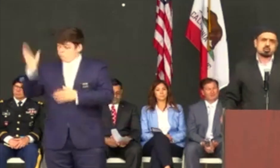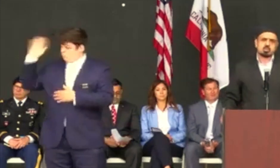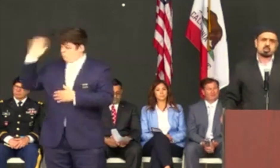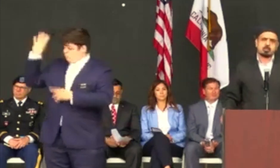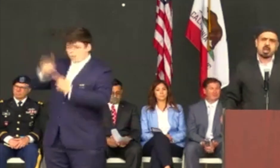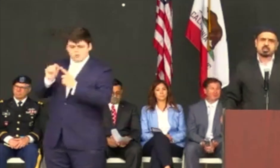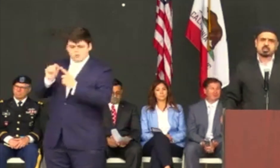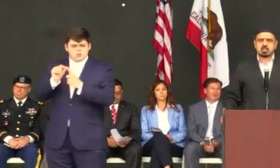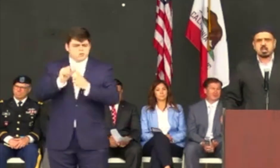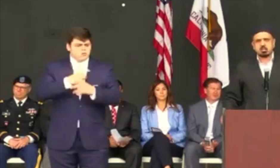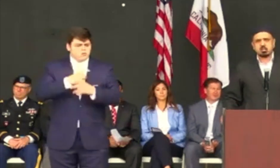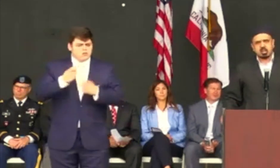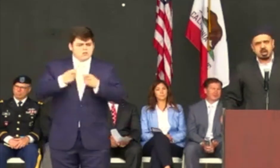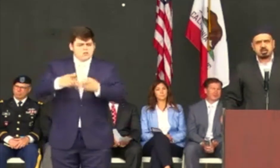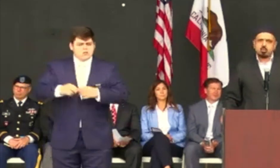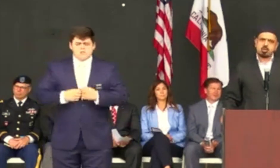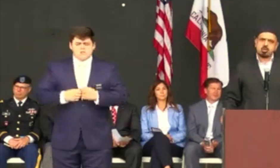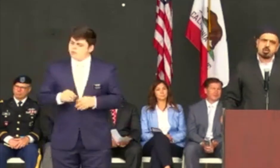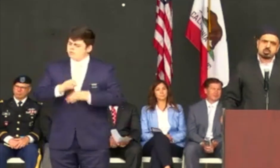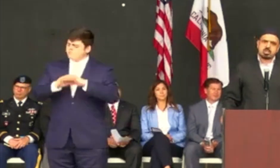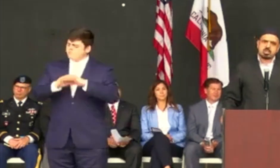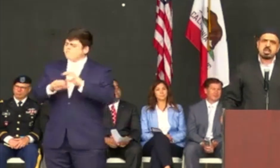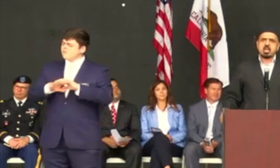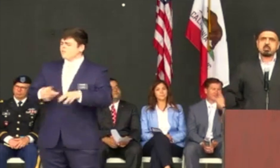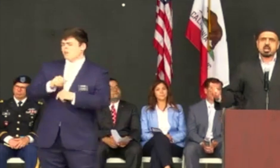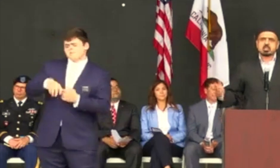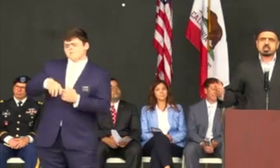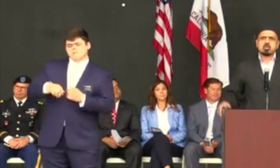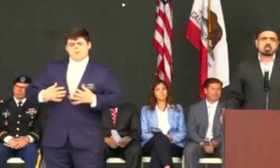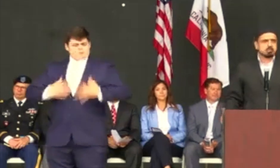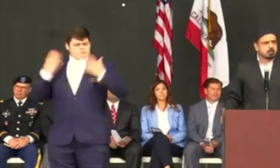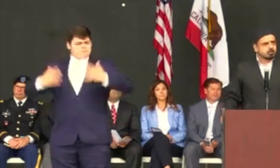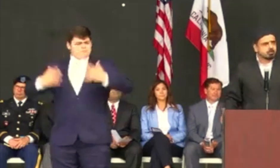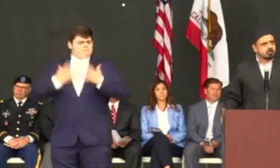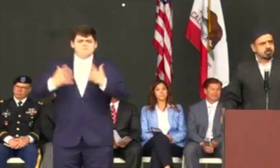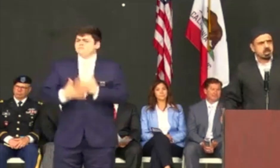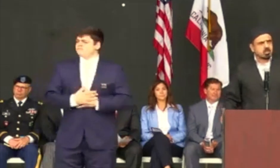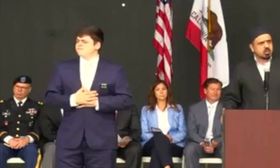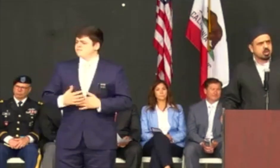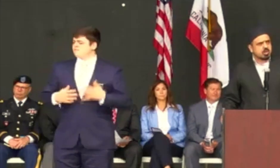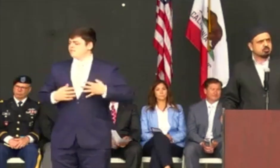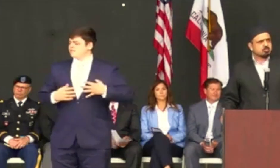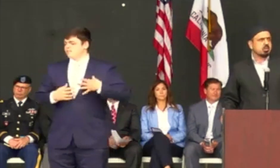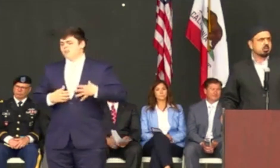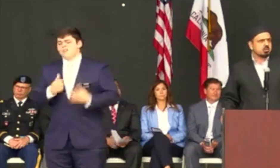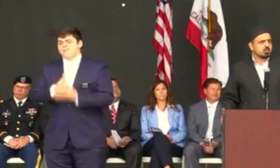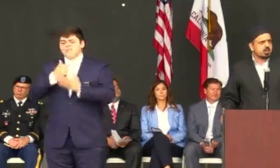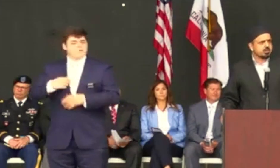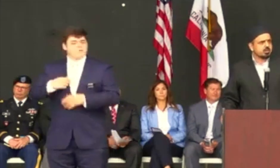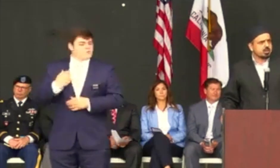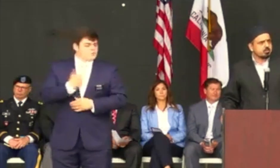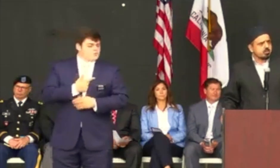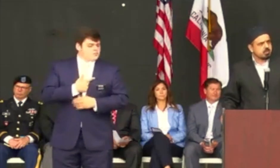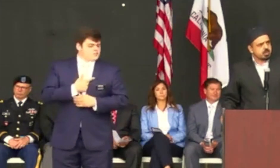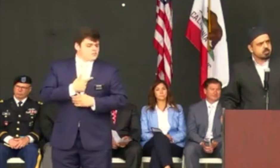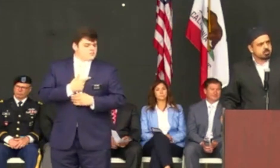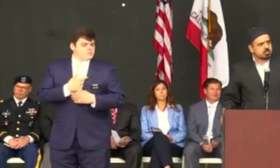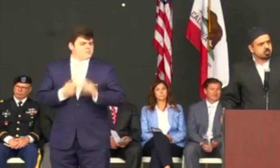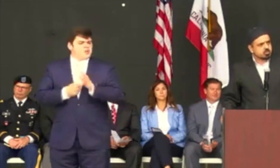compassion, with love, with mercy, and make us amongst the people that we love. And show love and mercy towards our